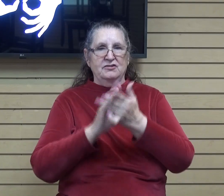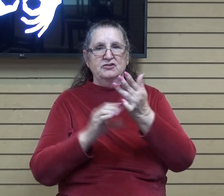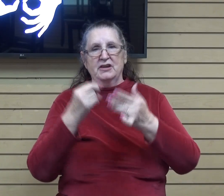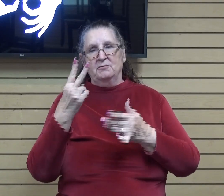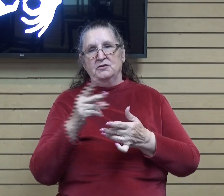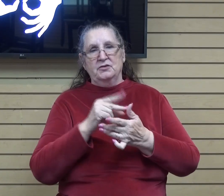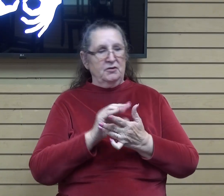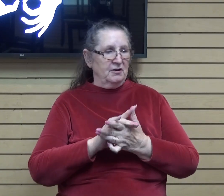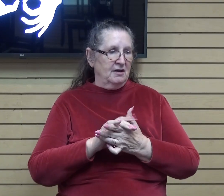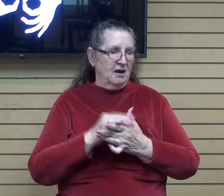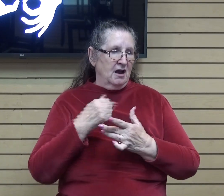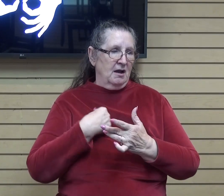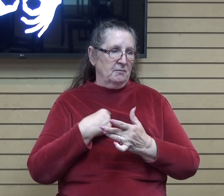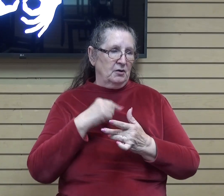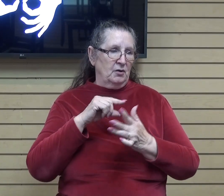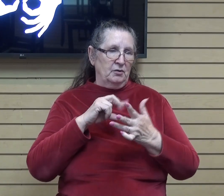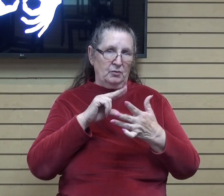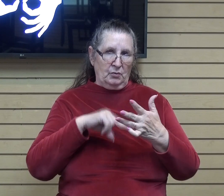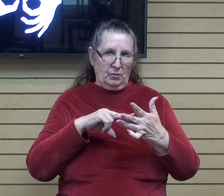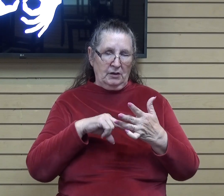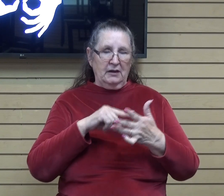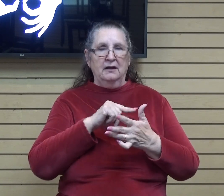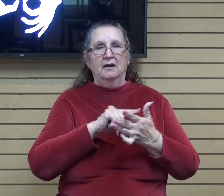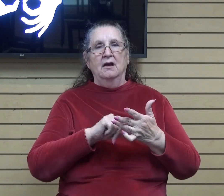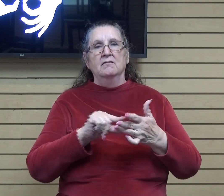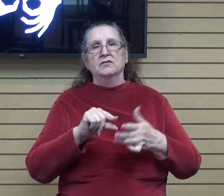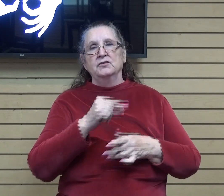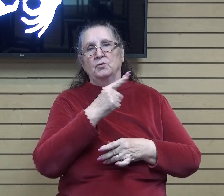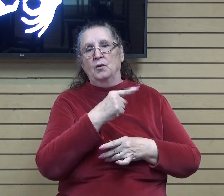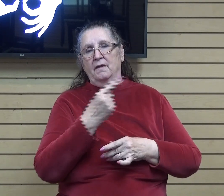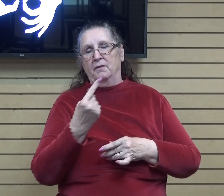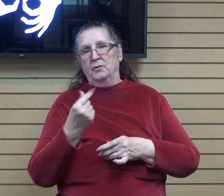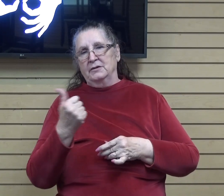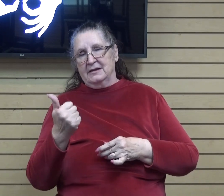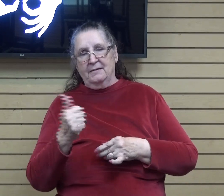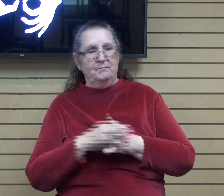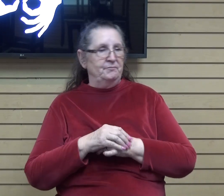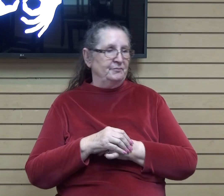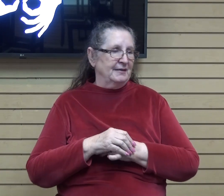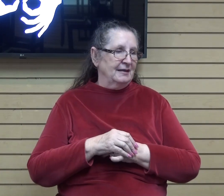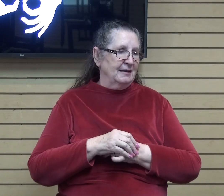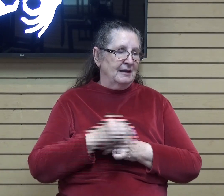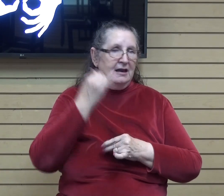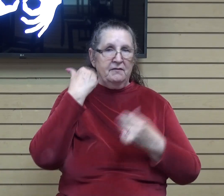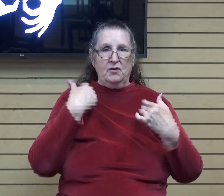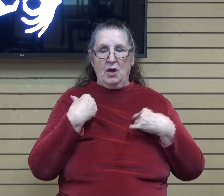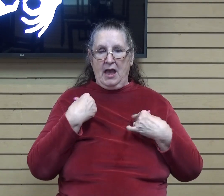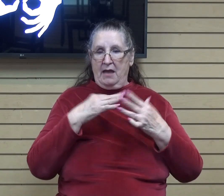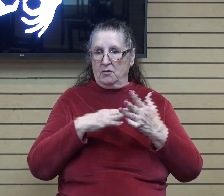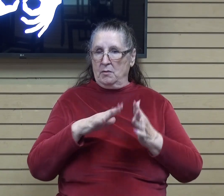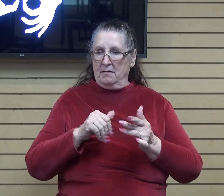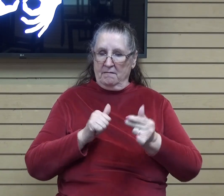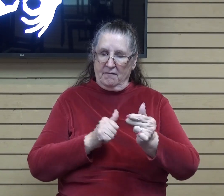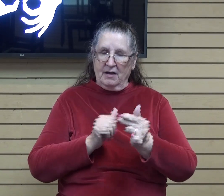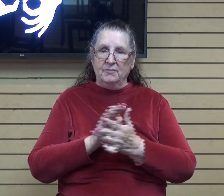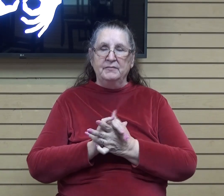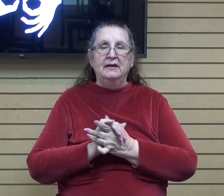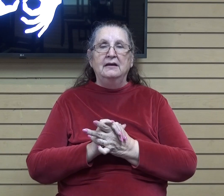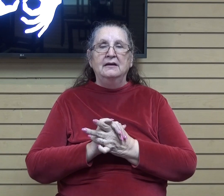I'm going to go ahead and read the verses really quick. If you've got your Bibles, follow along. Otherwise, sometimes